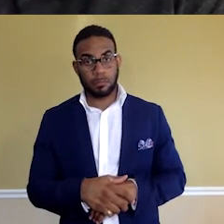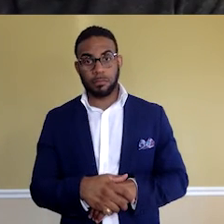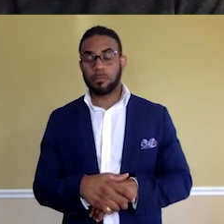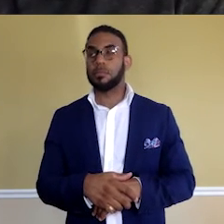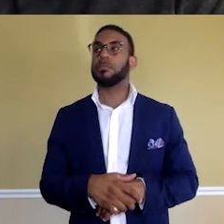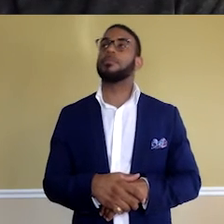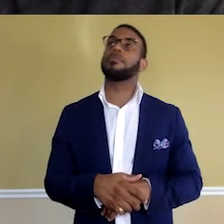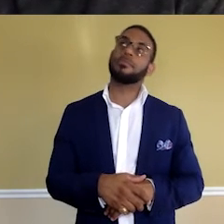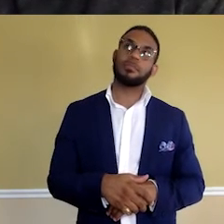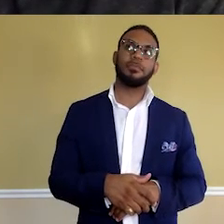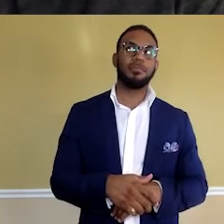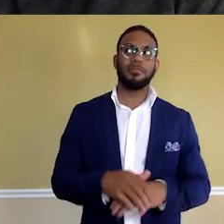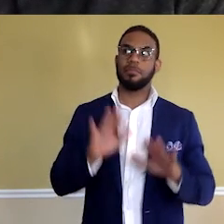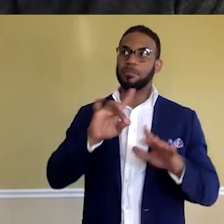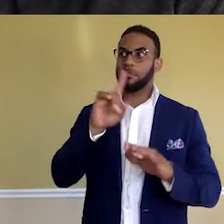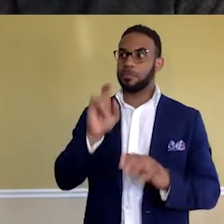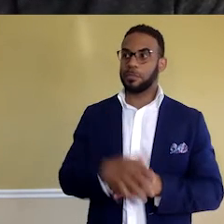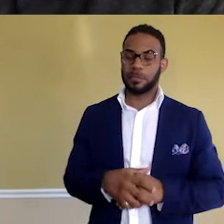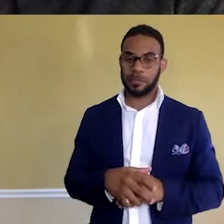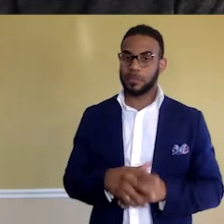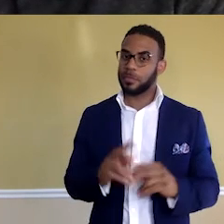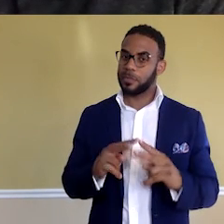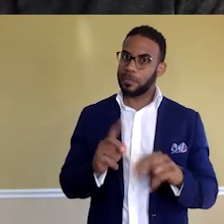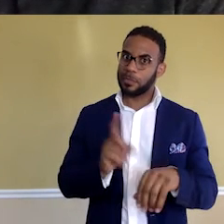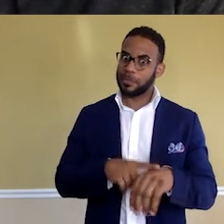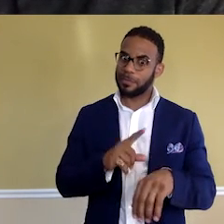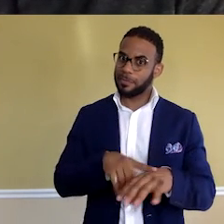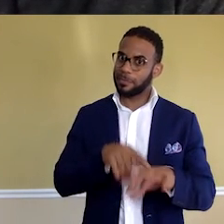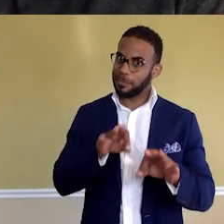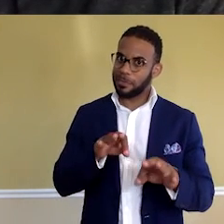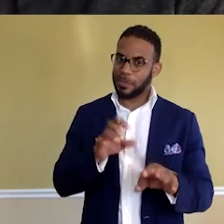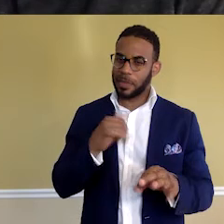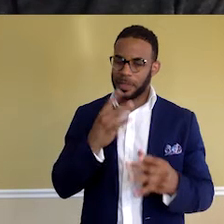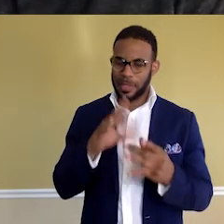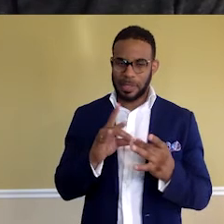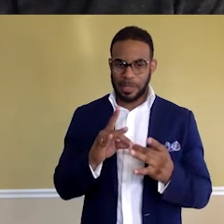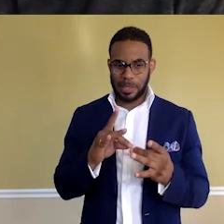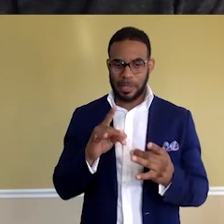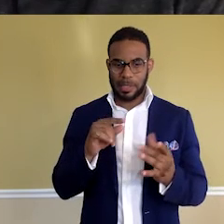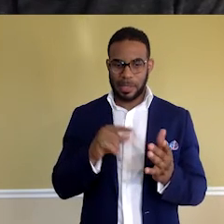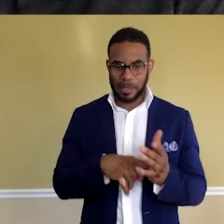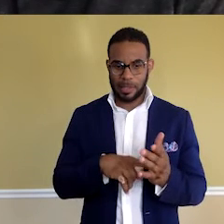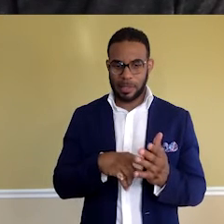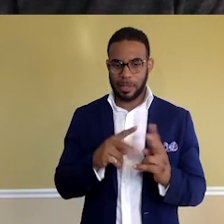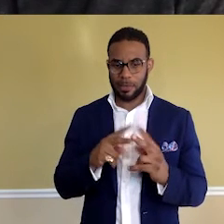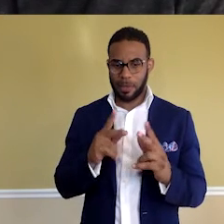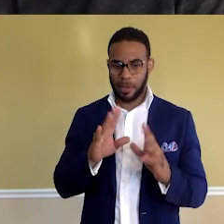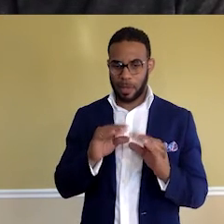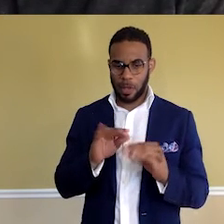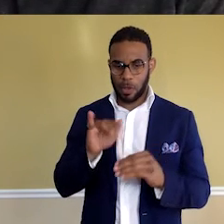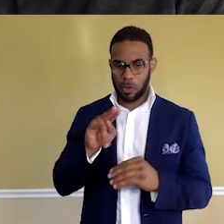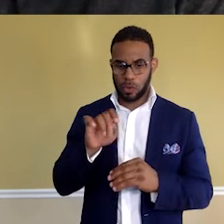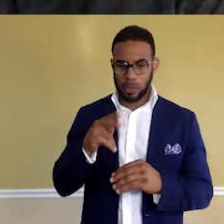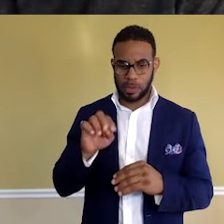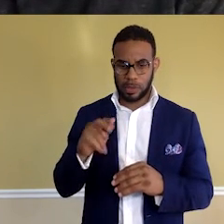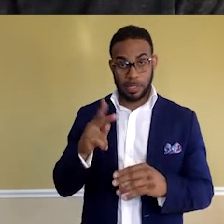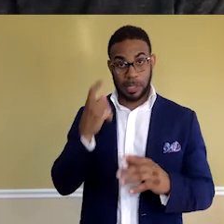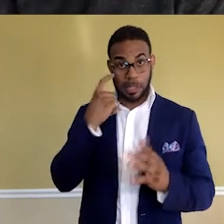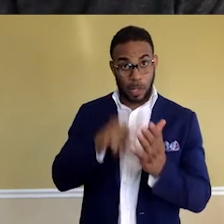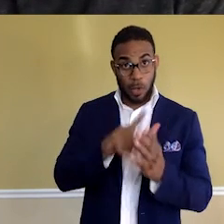Wow, that's a great question. And very timely. And let me just say, this very conference, Juneteenth, and shout out to you for all your efforts in